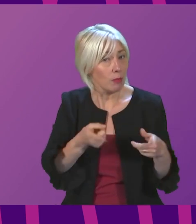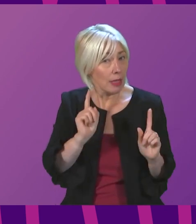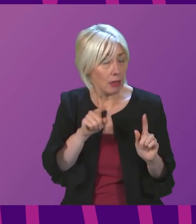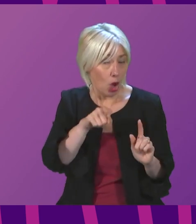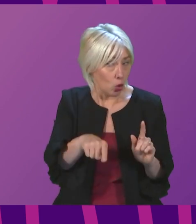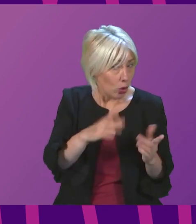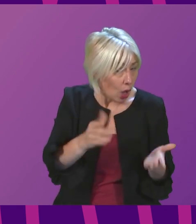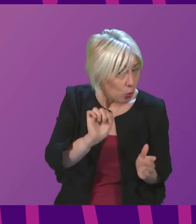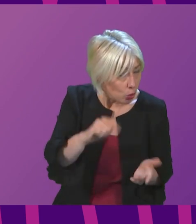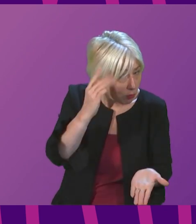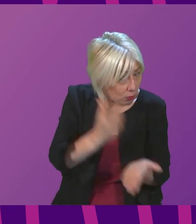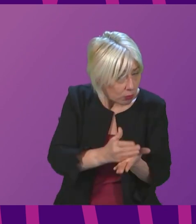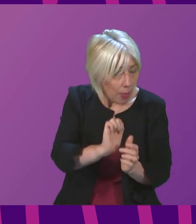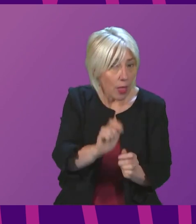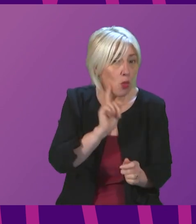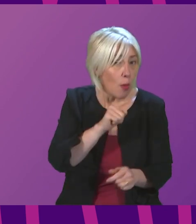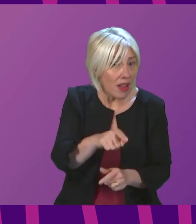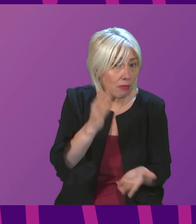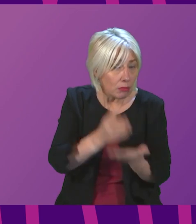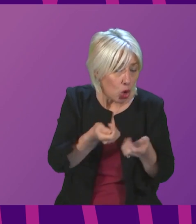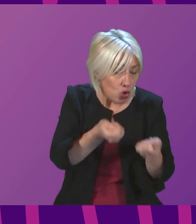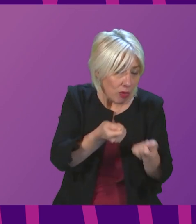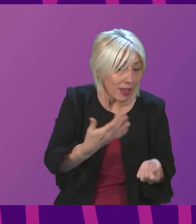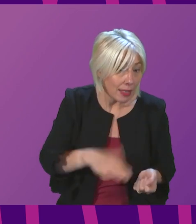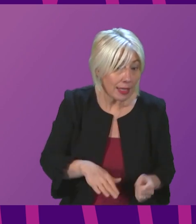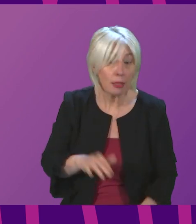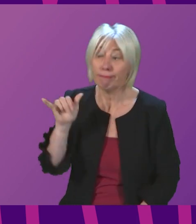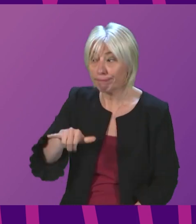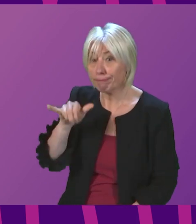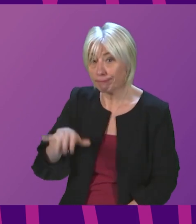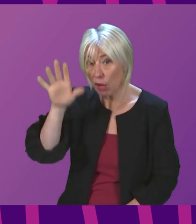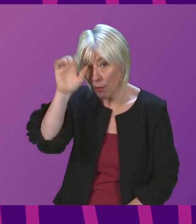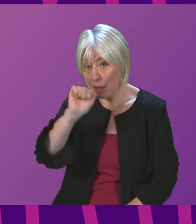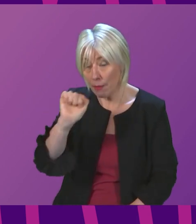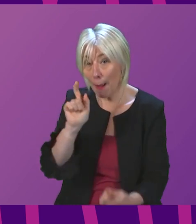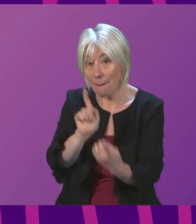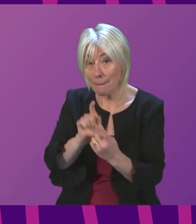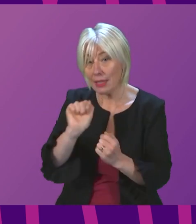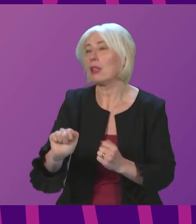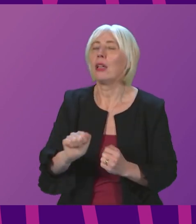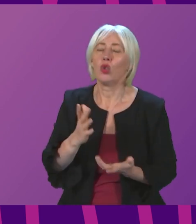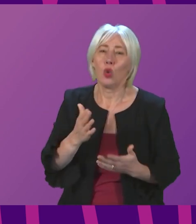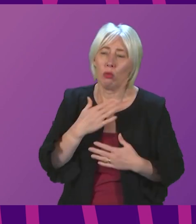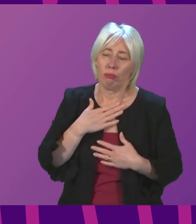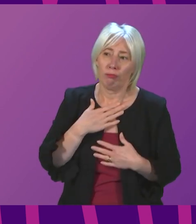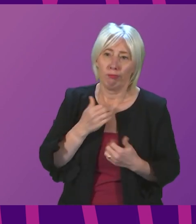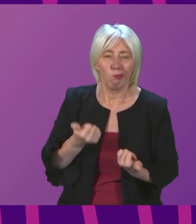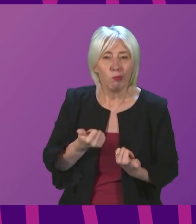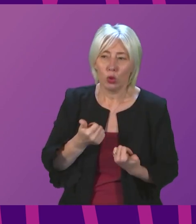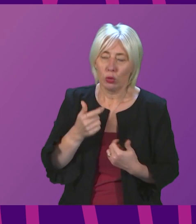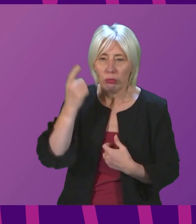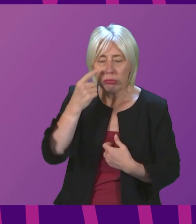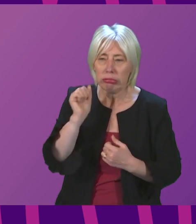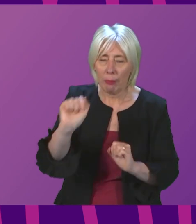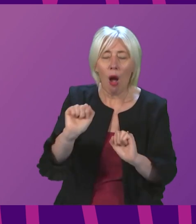Lesley gets the treatment she needs? First Minister. I remember meeting Lesley, and I want to send her my best wishes. I will certainly